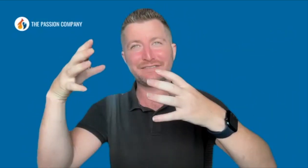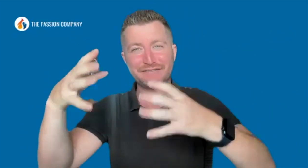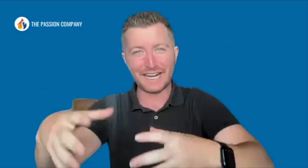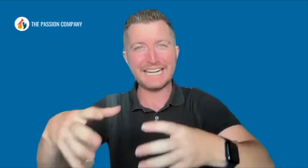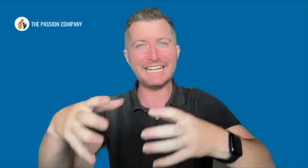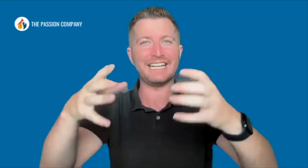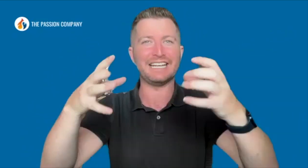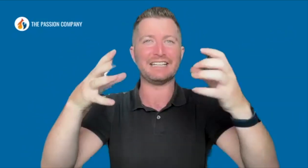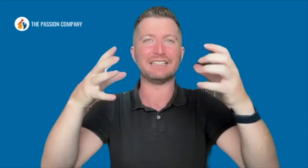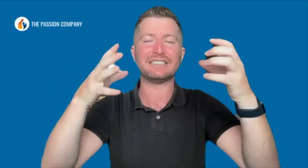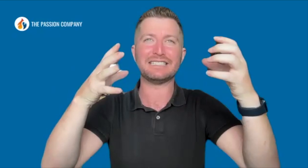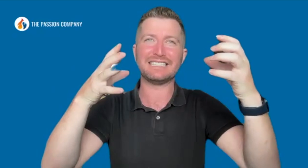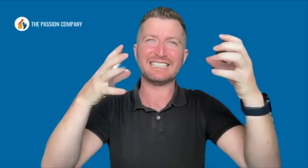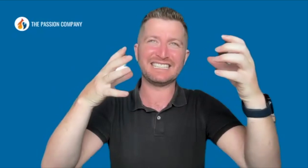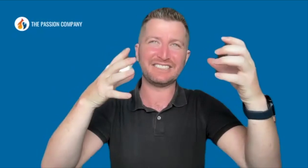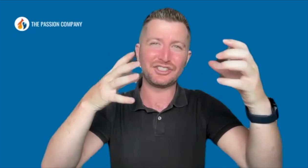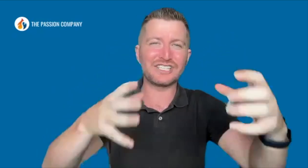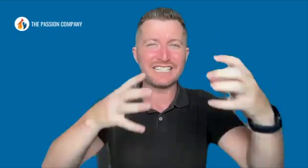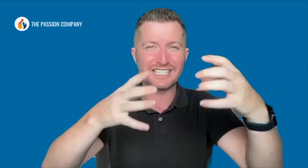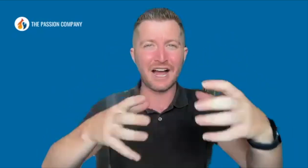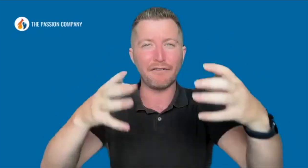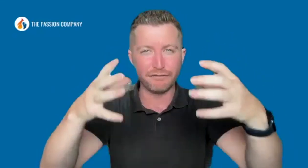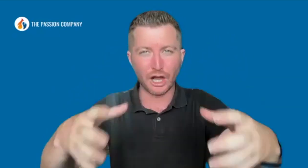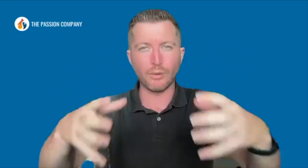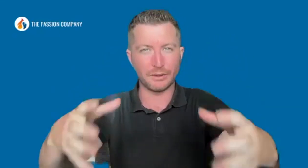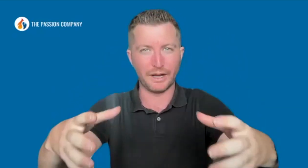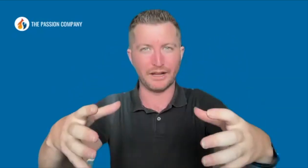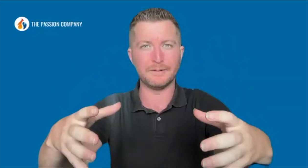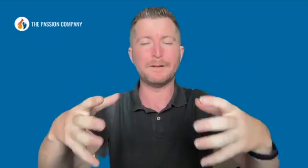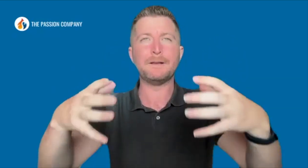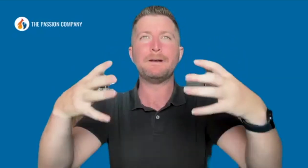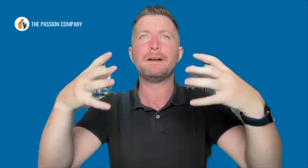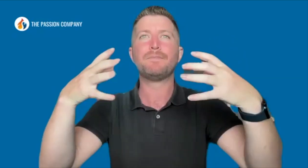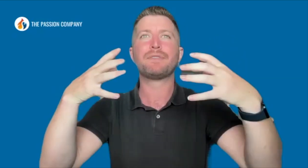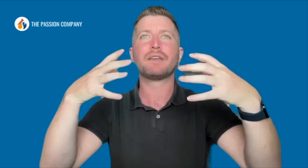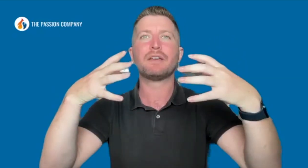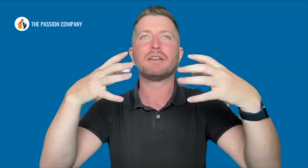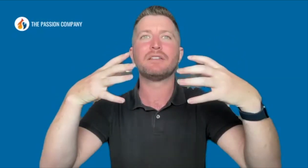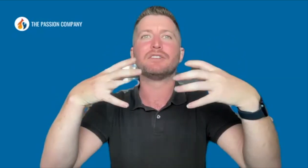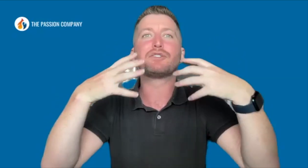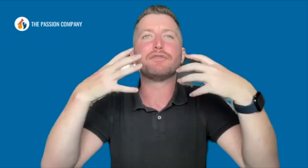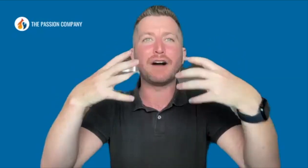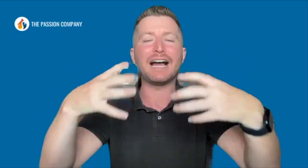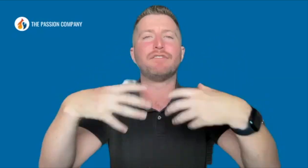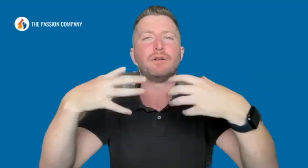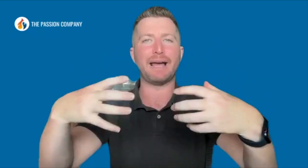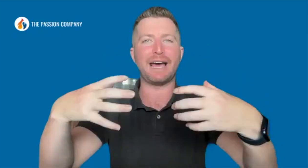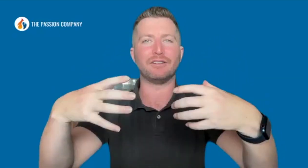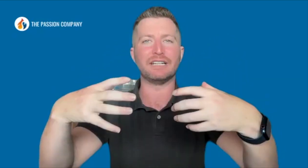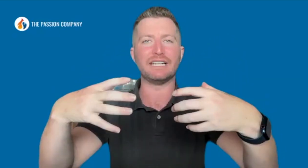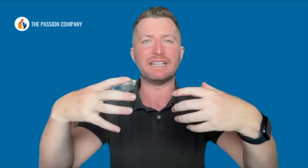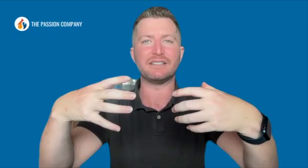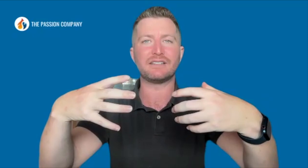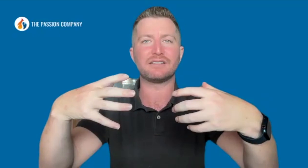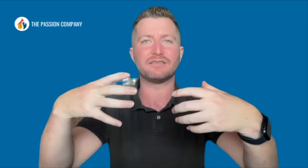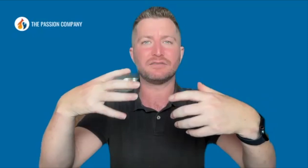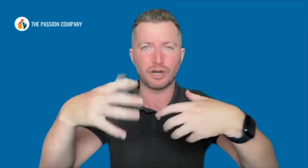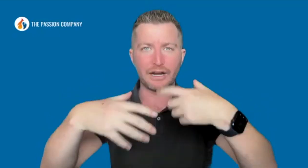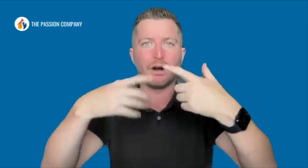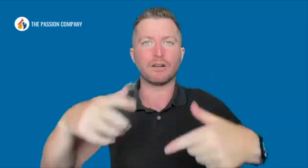fighting it, just it's not flowing well. The survival battle is try harder,